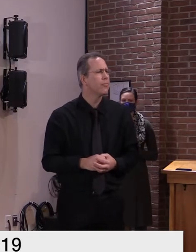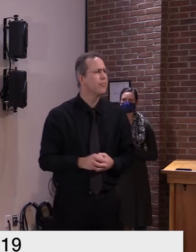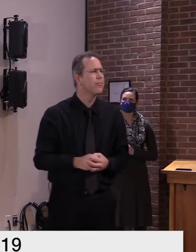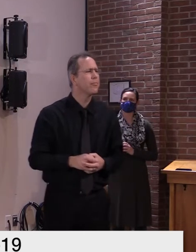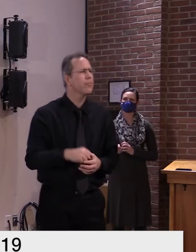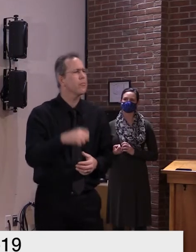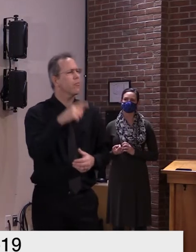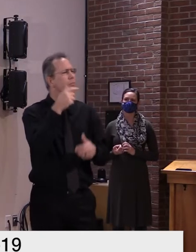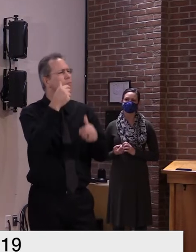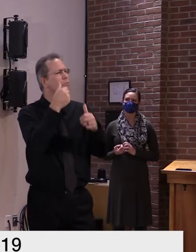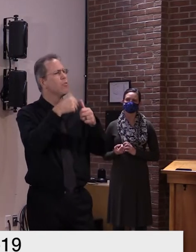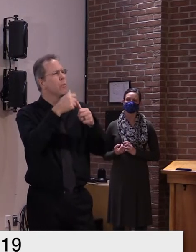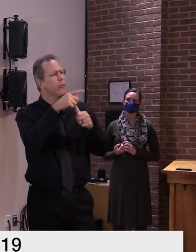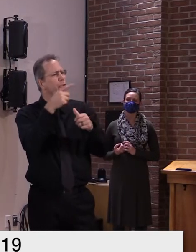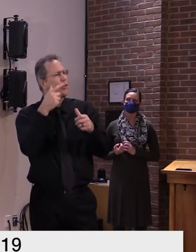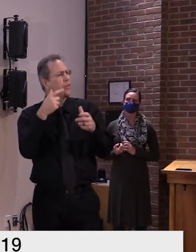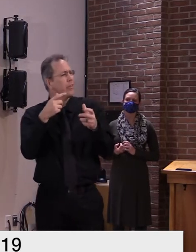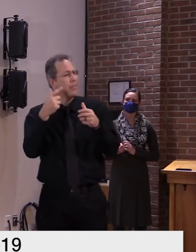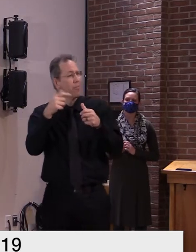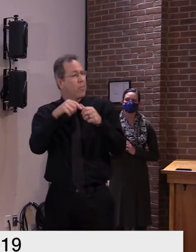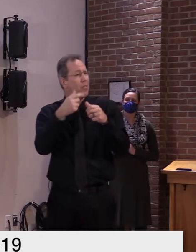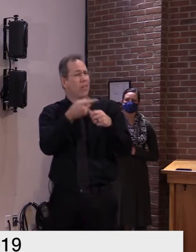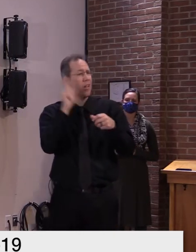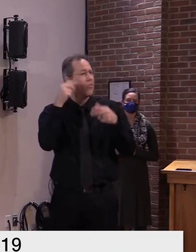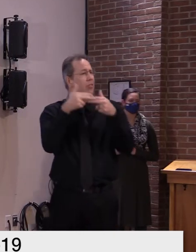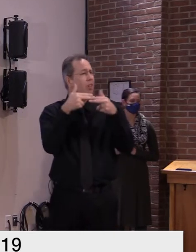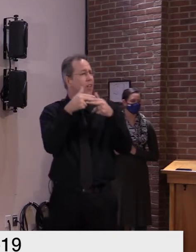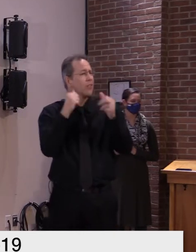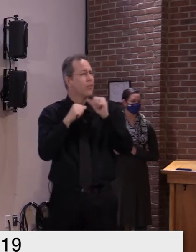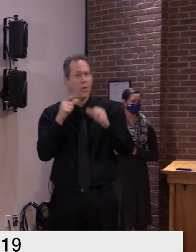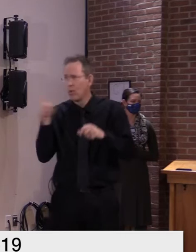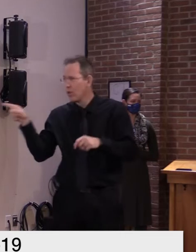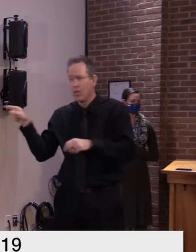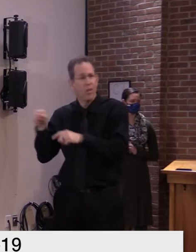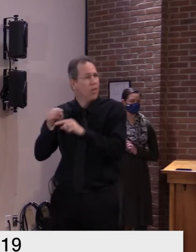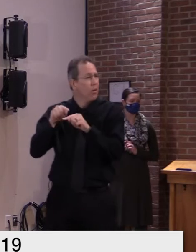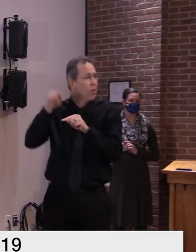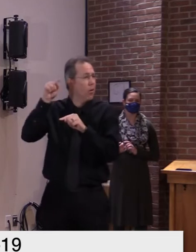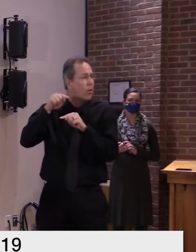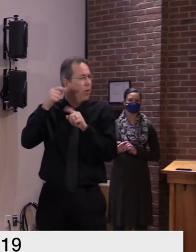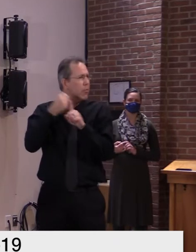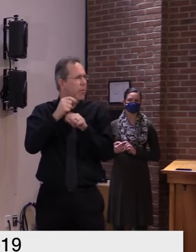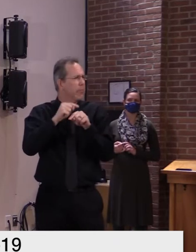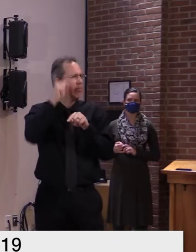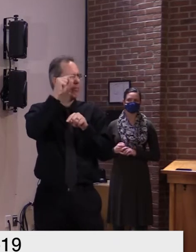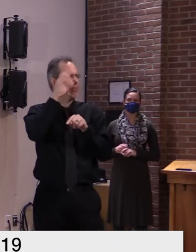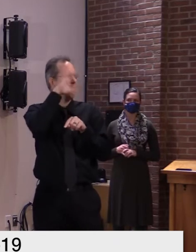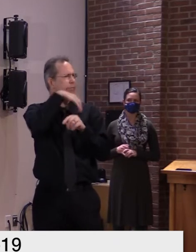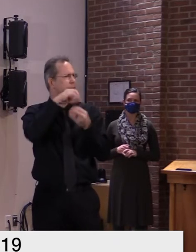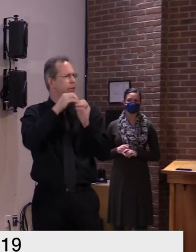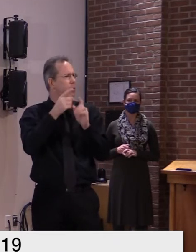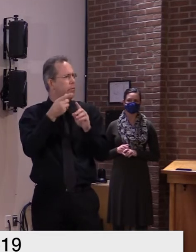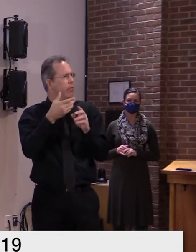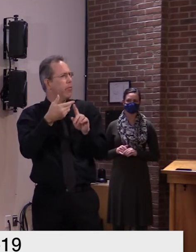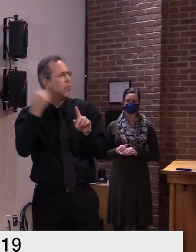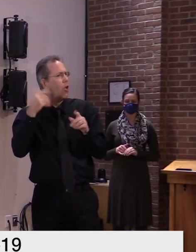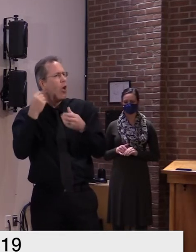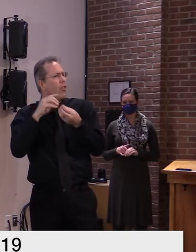because the way the graph is constructed and the way we've been consistent with our data is to um